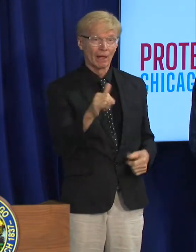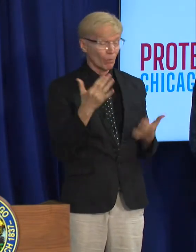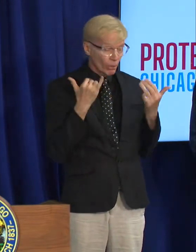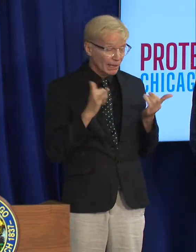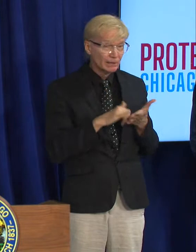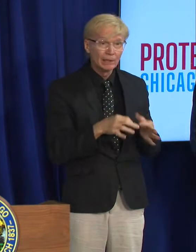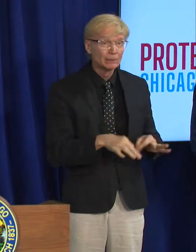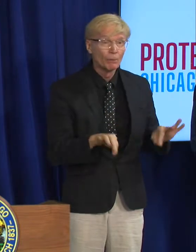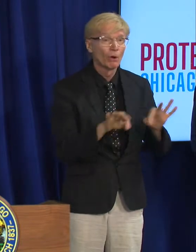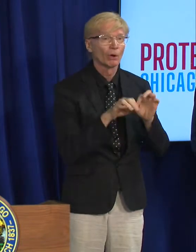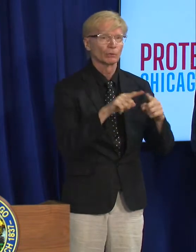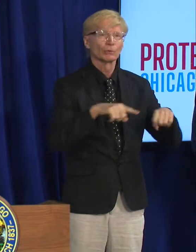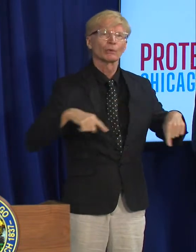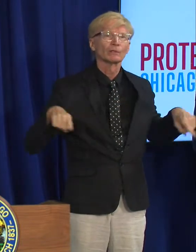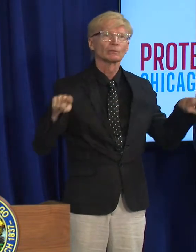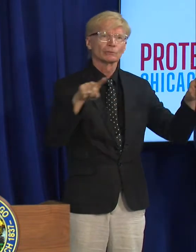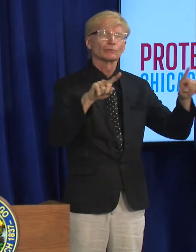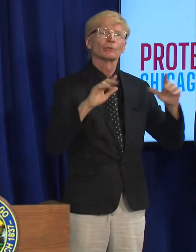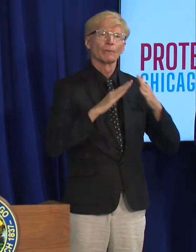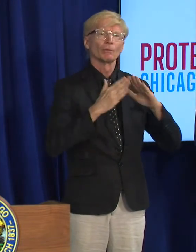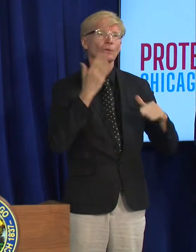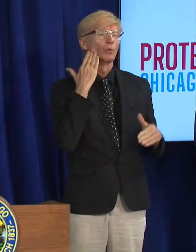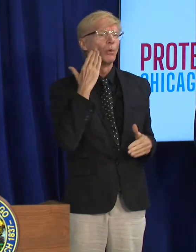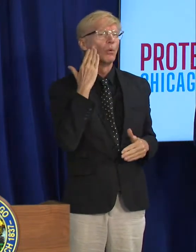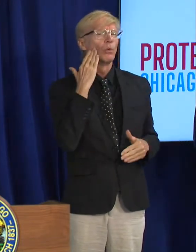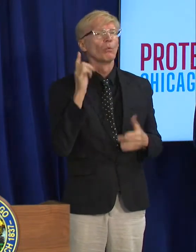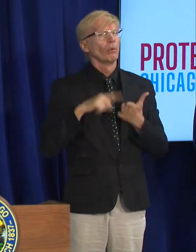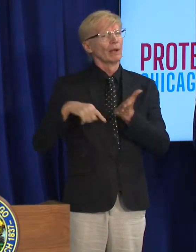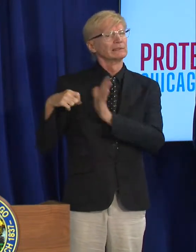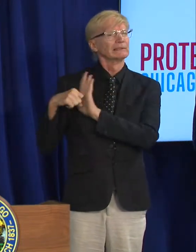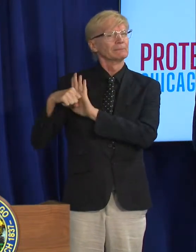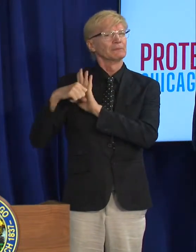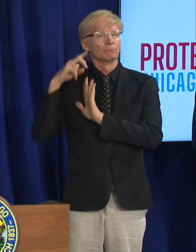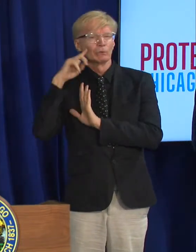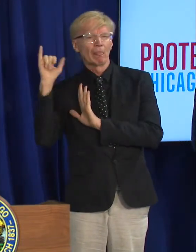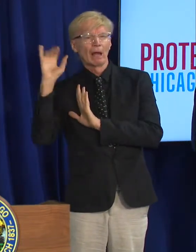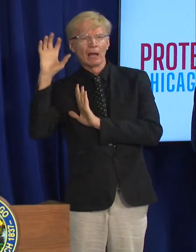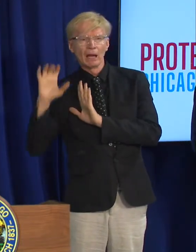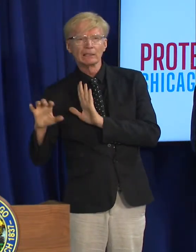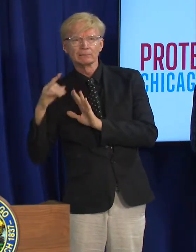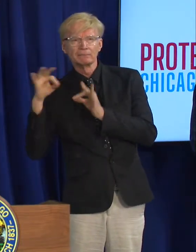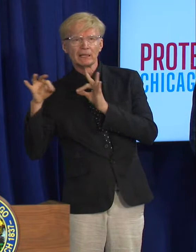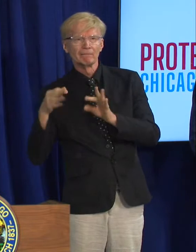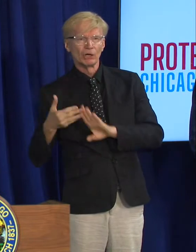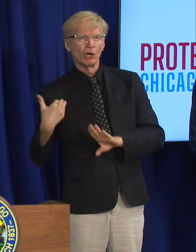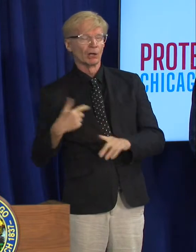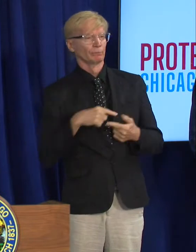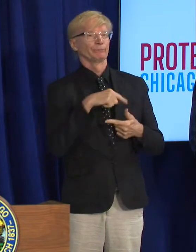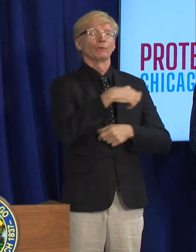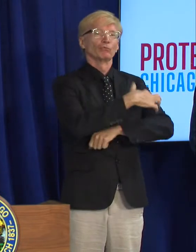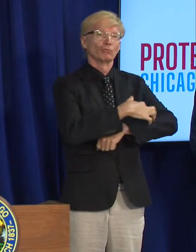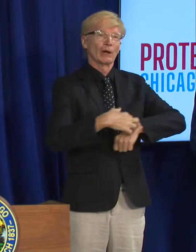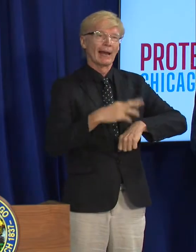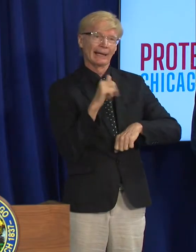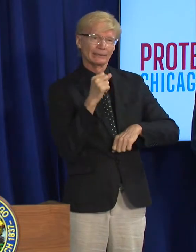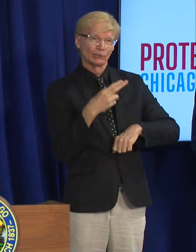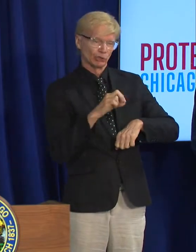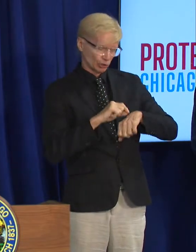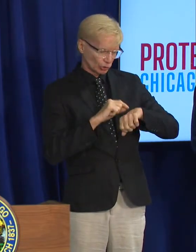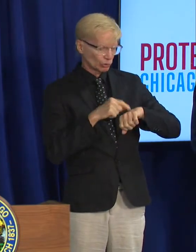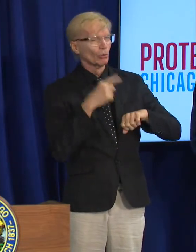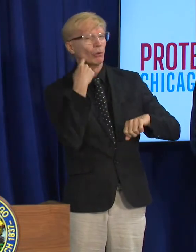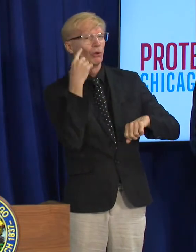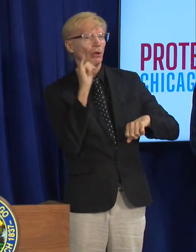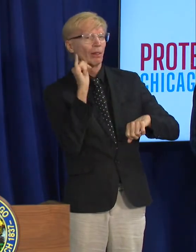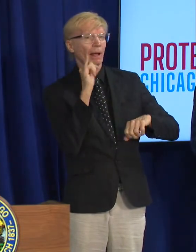community we all know what the symptoms are so we've gone over them and I'm saying again rash which in the beginning